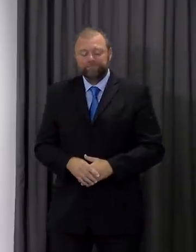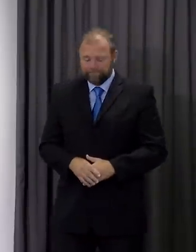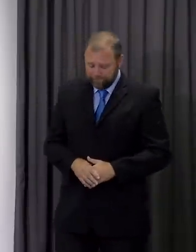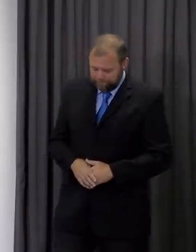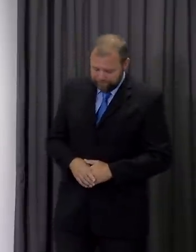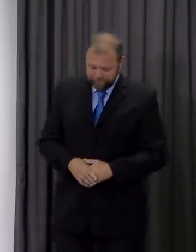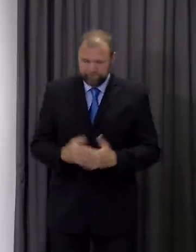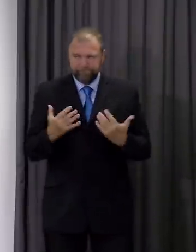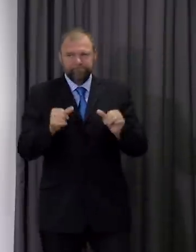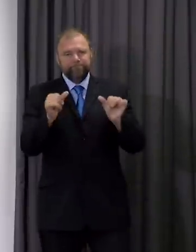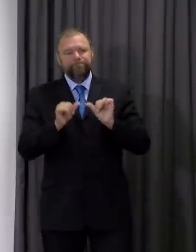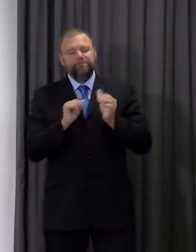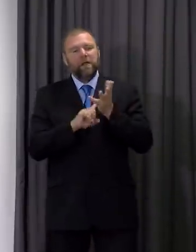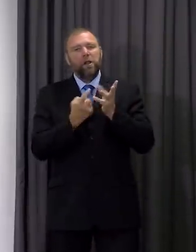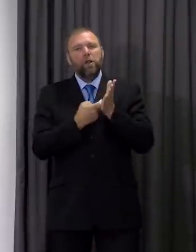Wales Online.